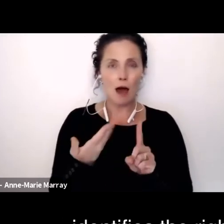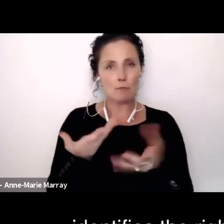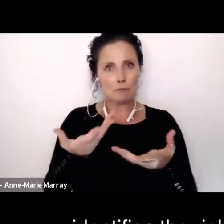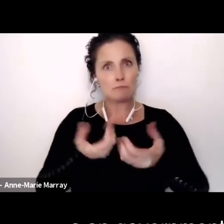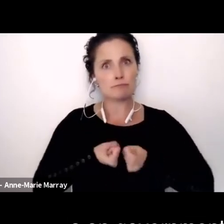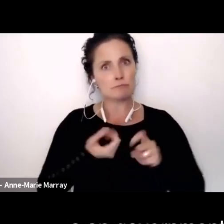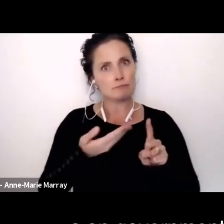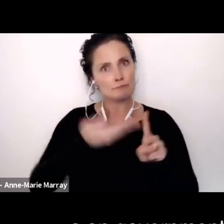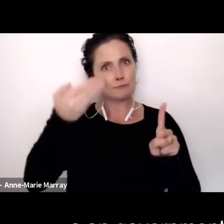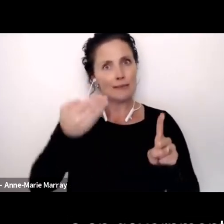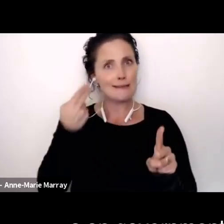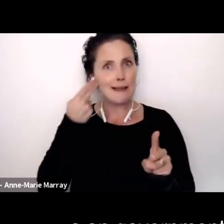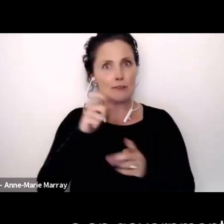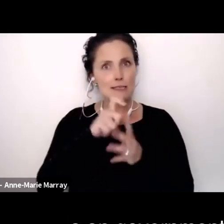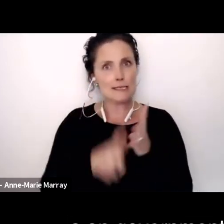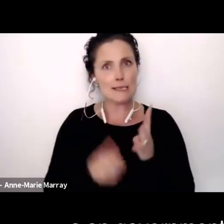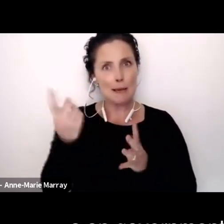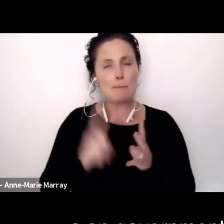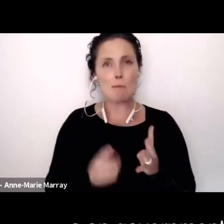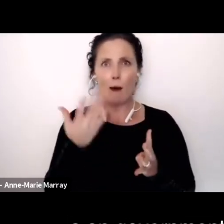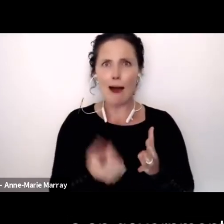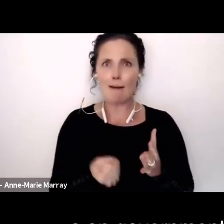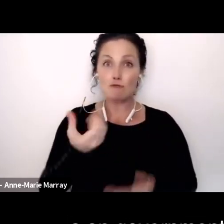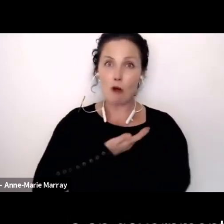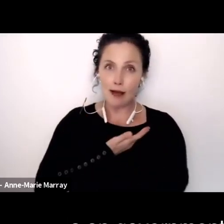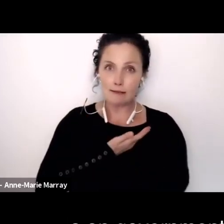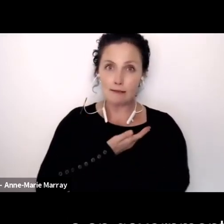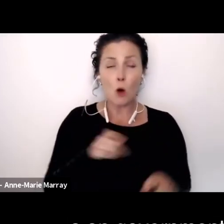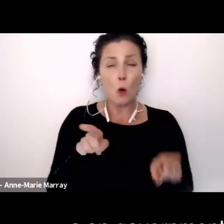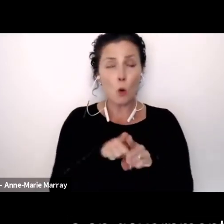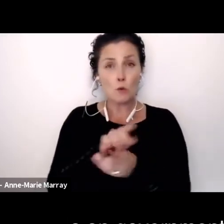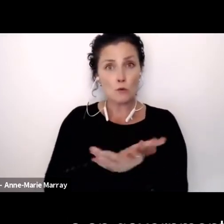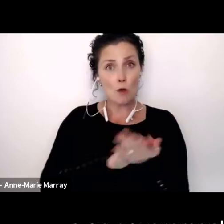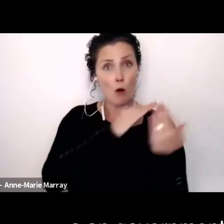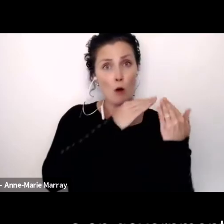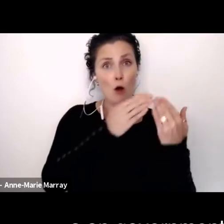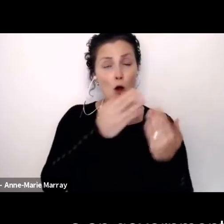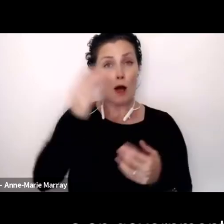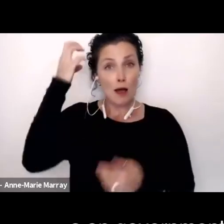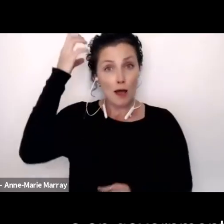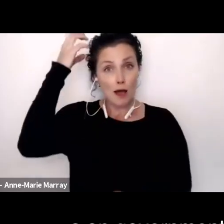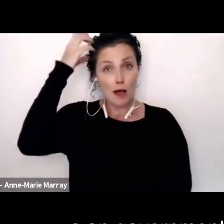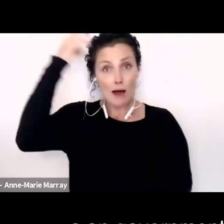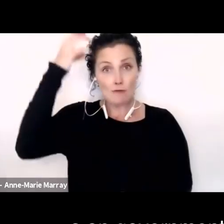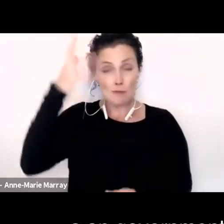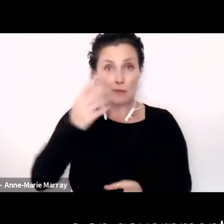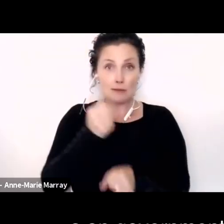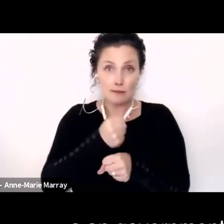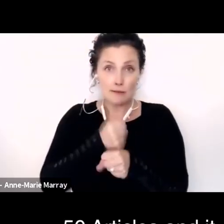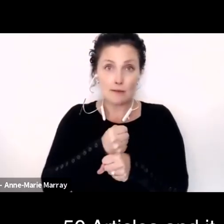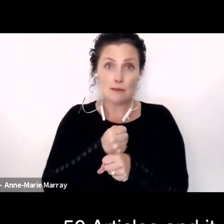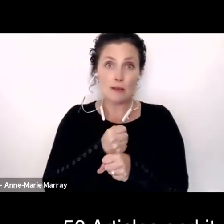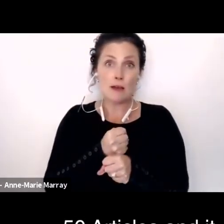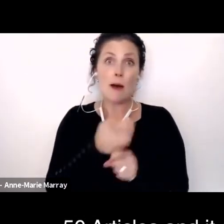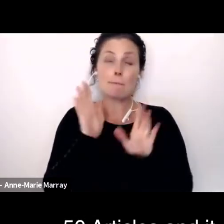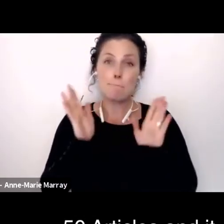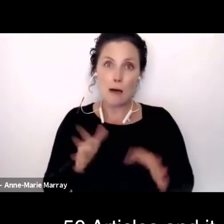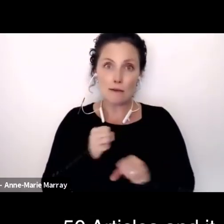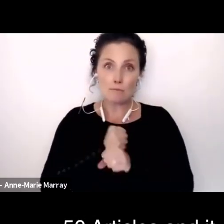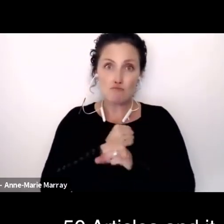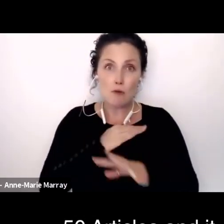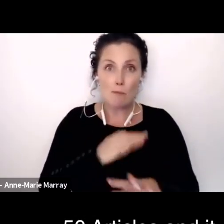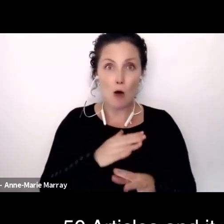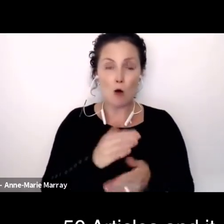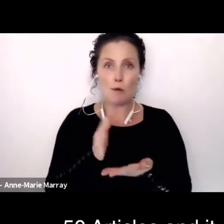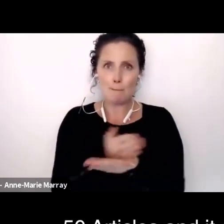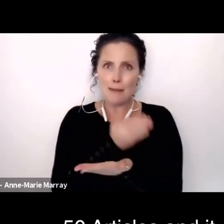and deaf people, as well as the obligations on governments to promote, protect and ensure those rights. The dauert The